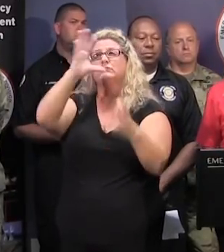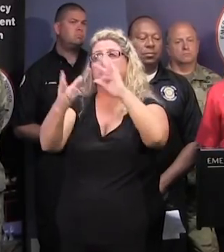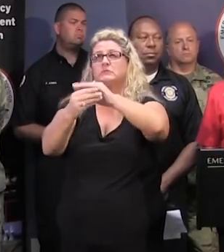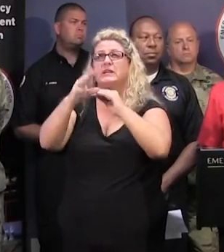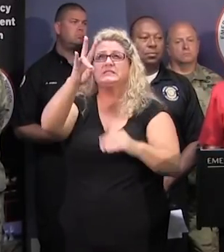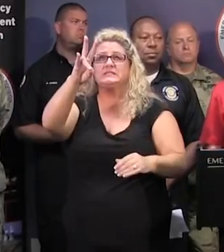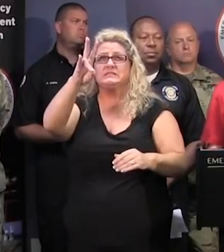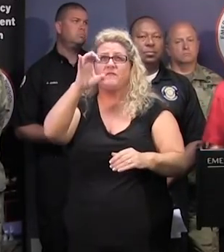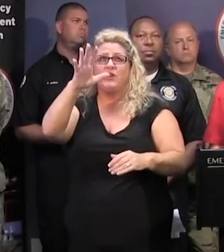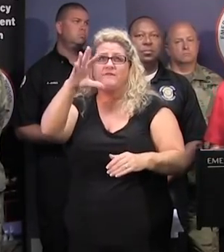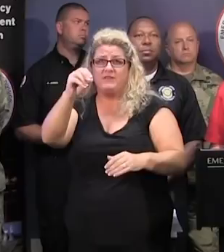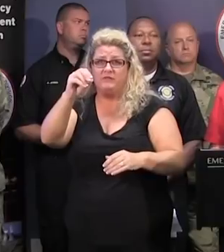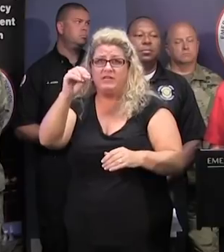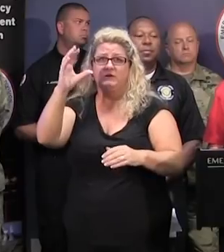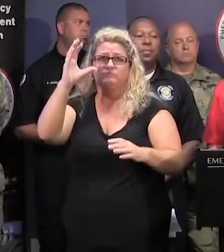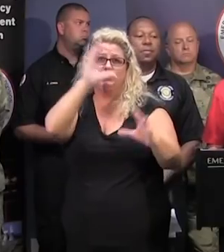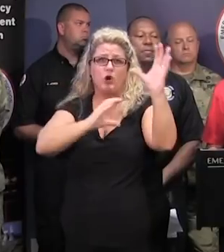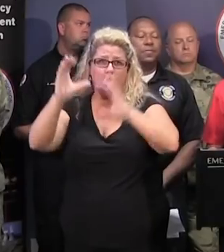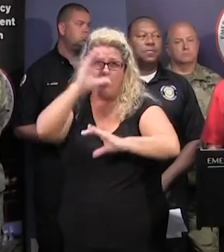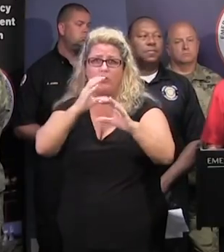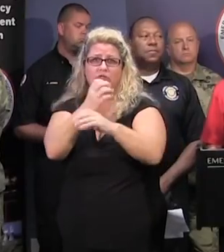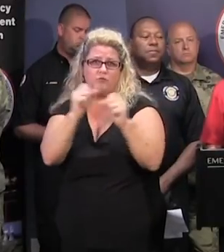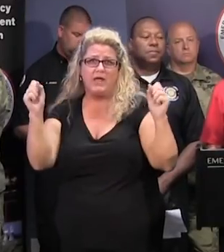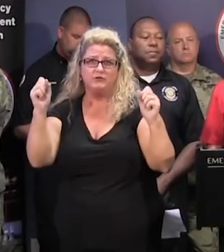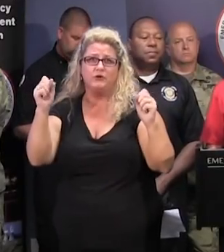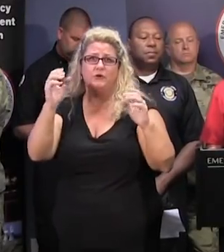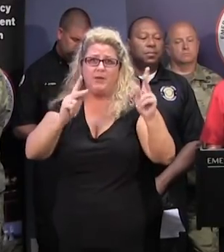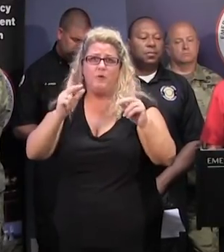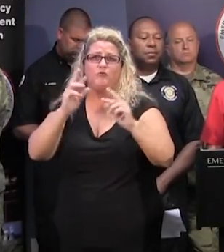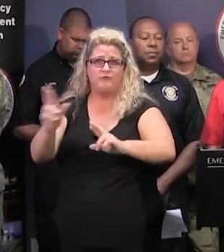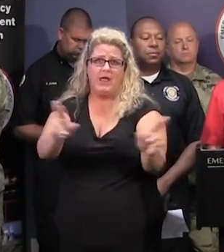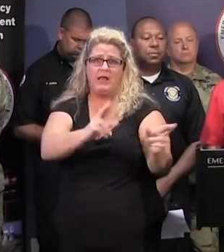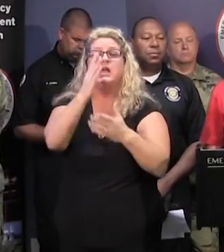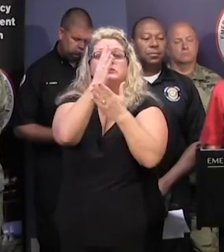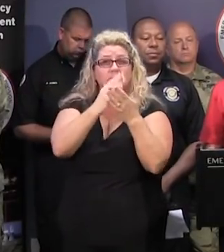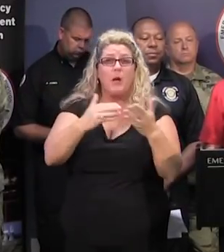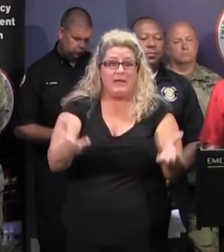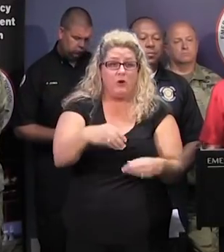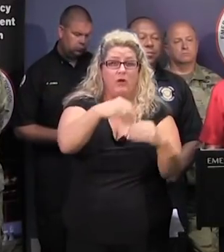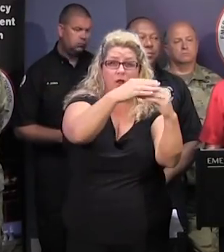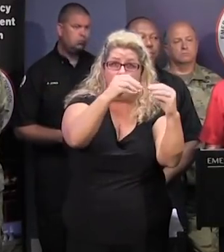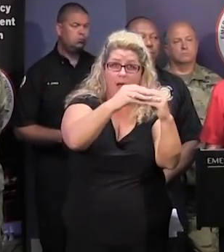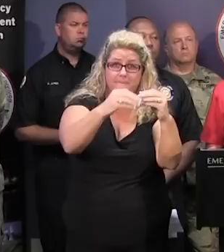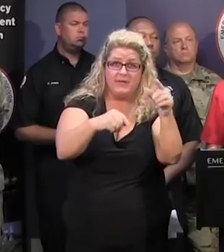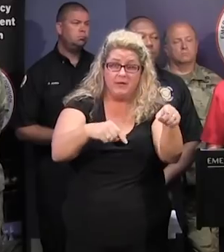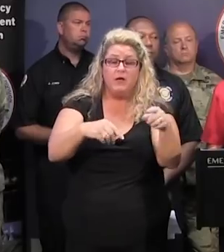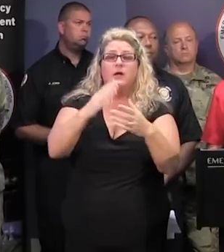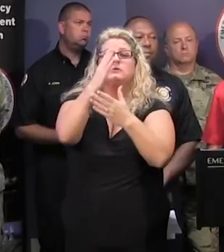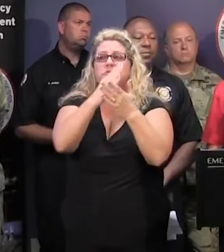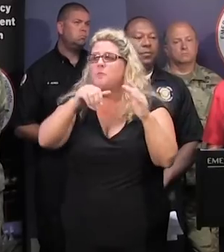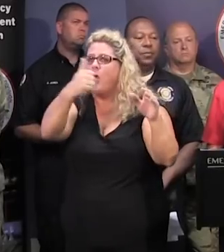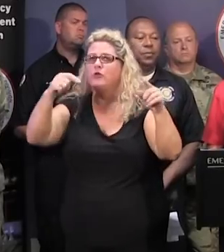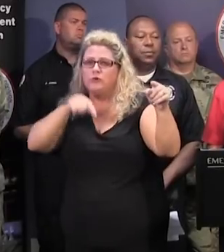search rescue personnel ready to respond. Some of these teams are stationed here in Columbia, and others are already in